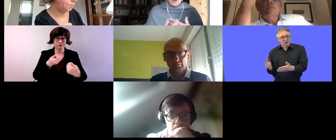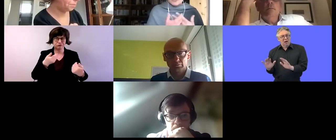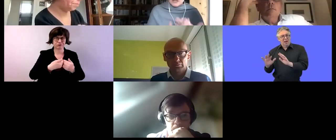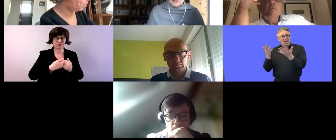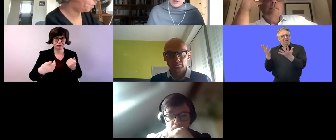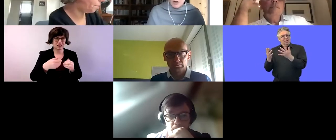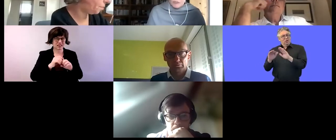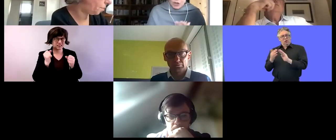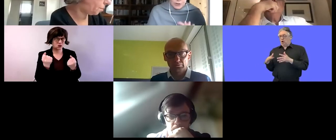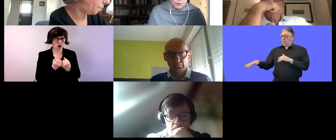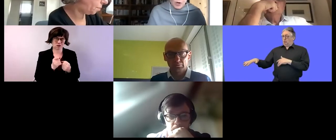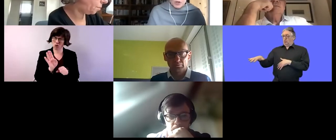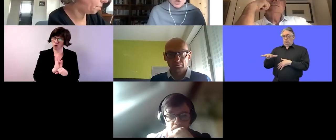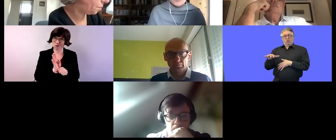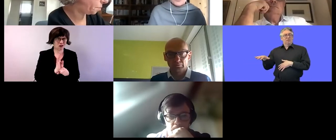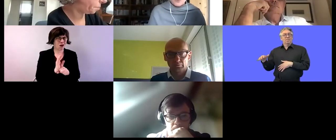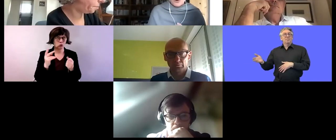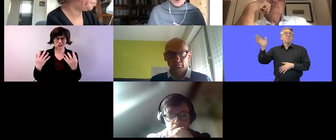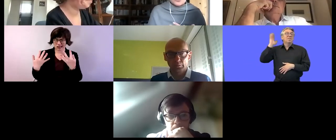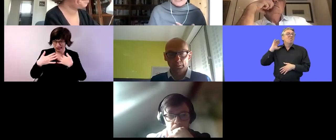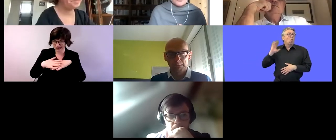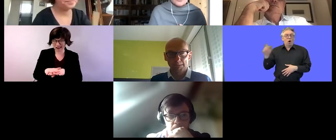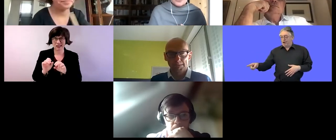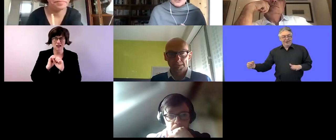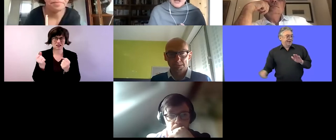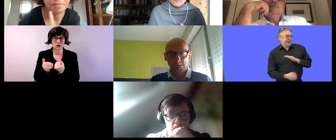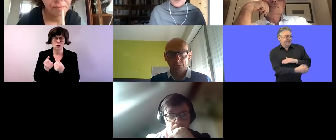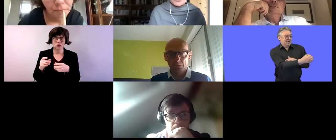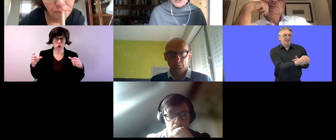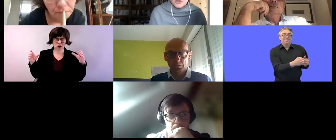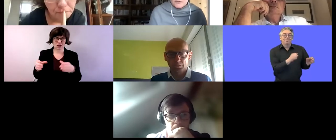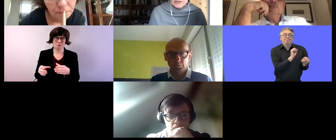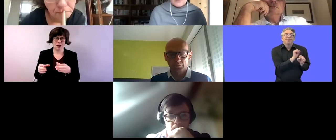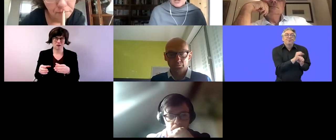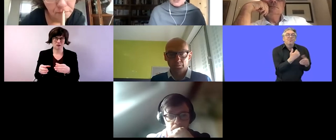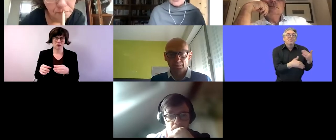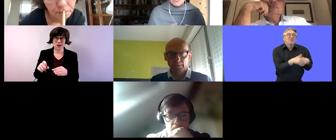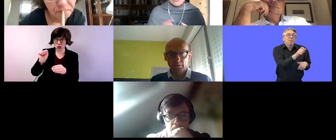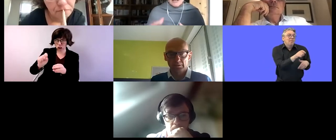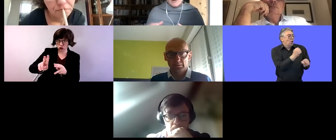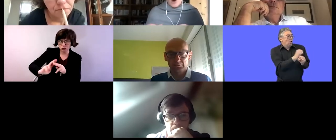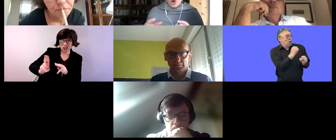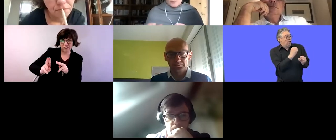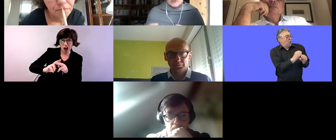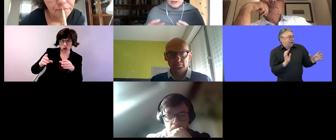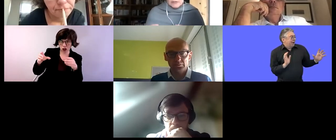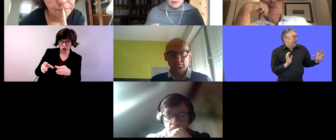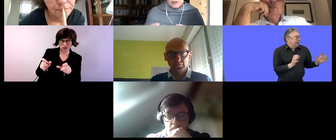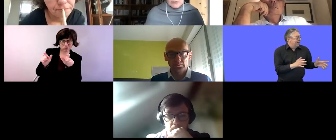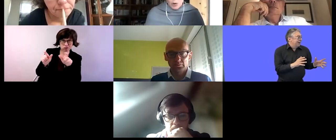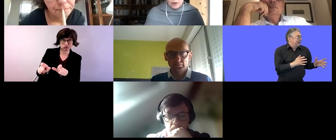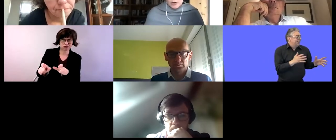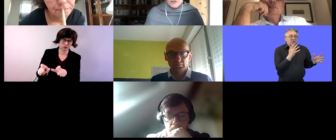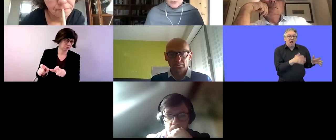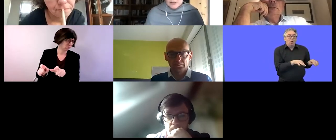from days of sheltered workshops or or sheltered um day service locations now hubs individual